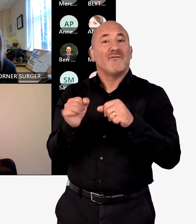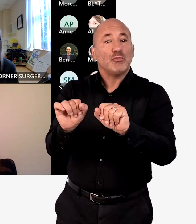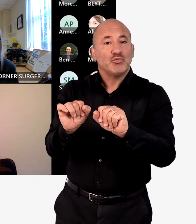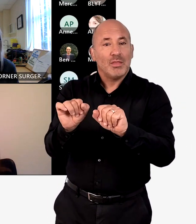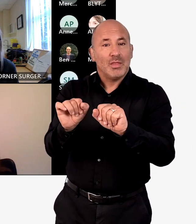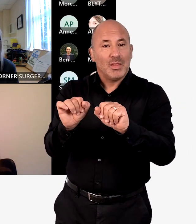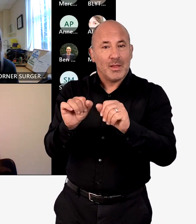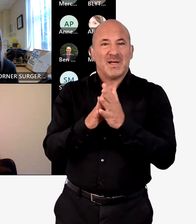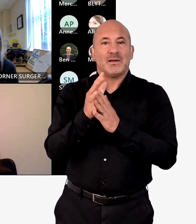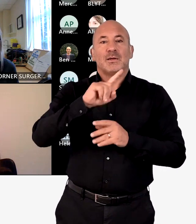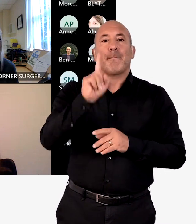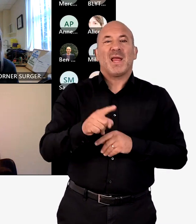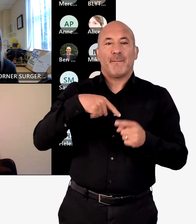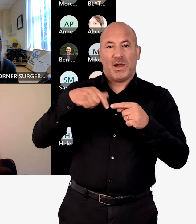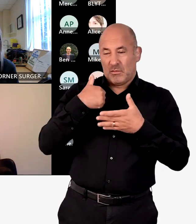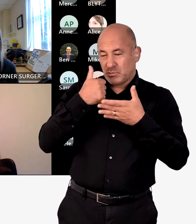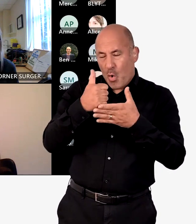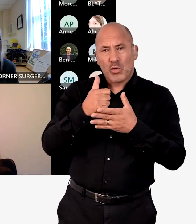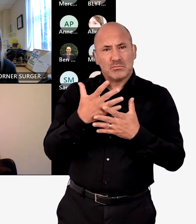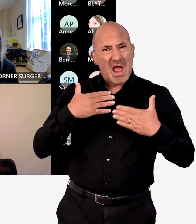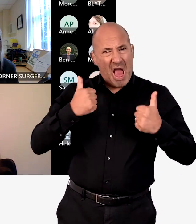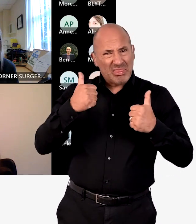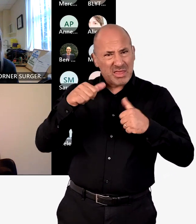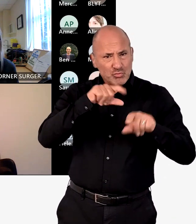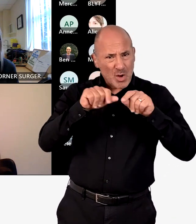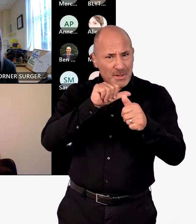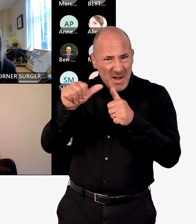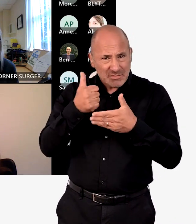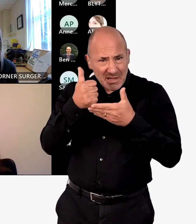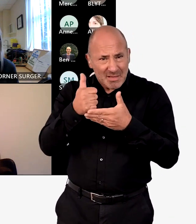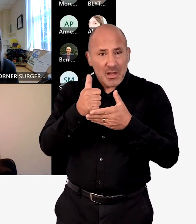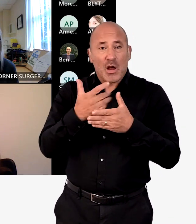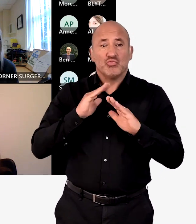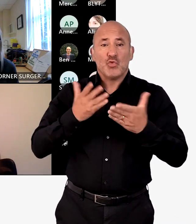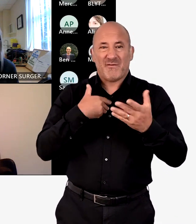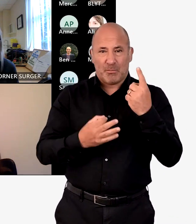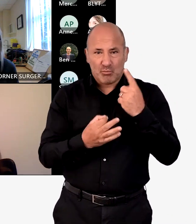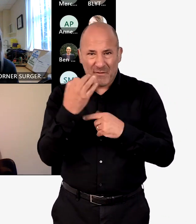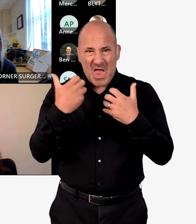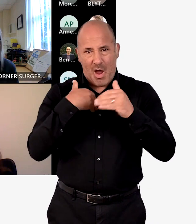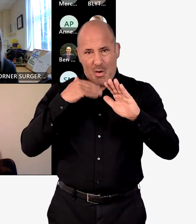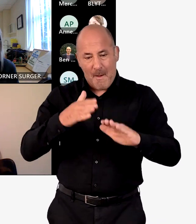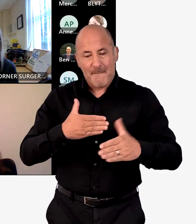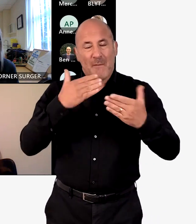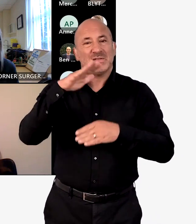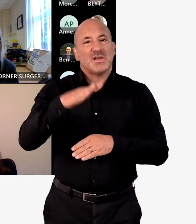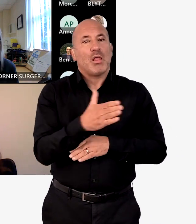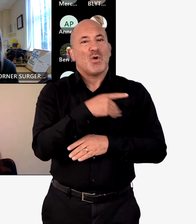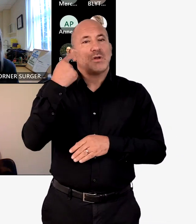to prevention to make sure that we support people to make healthy choices and improve the services in the way that we provide care to the people of South West London.